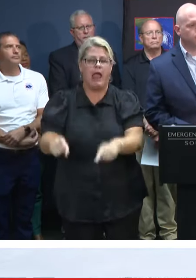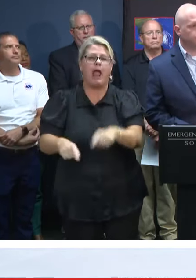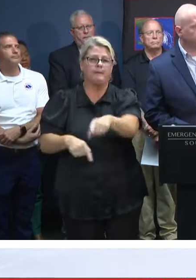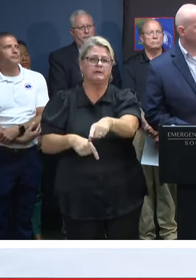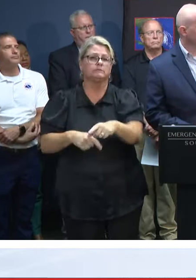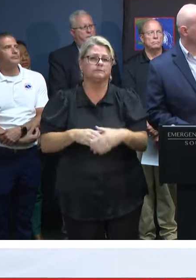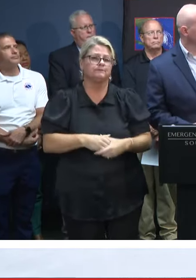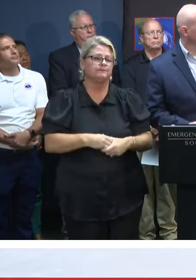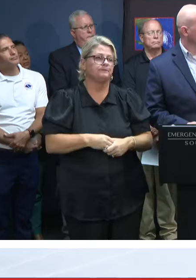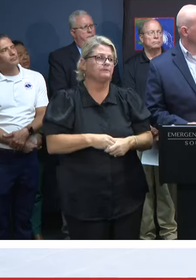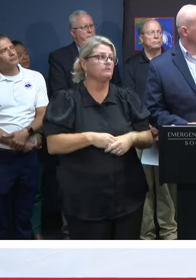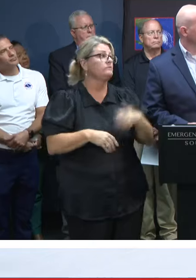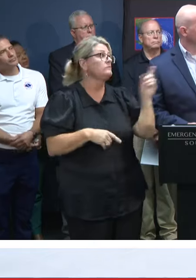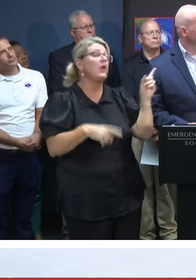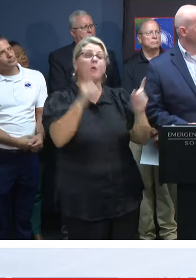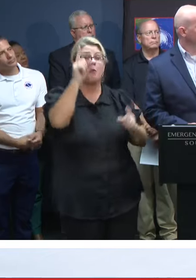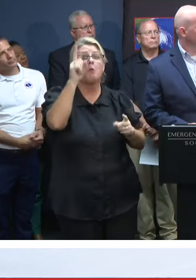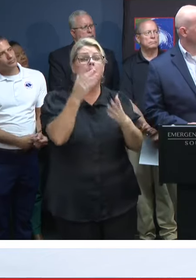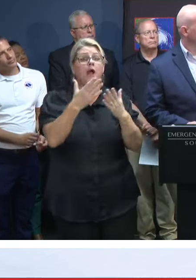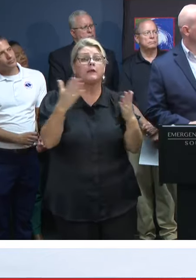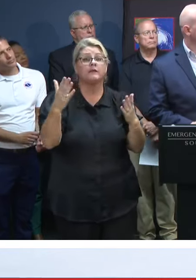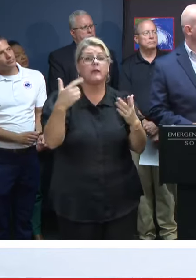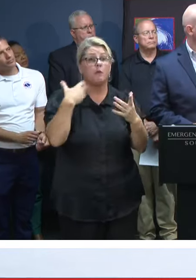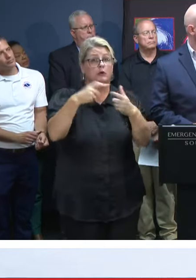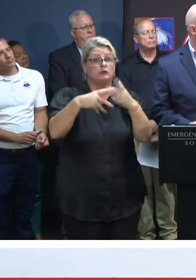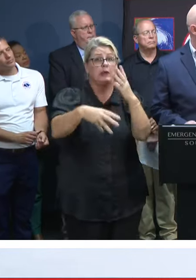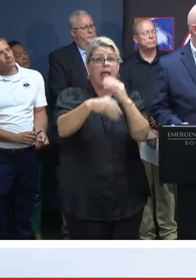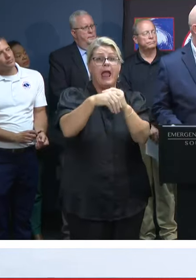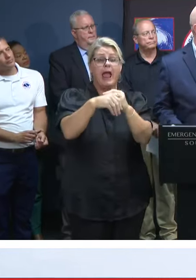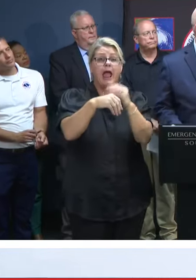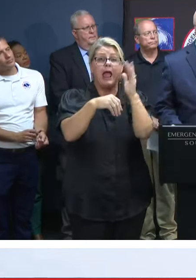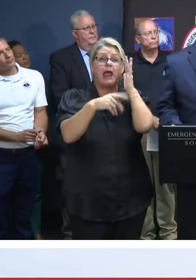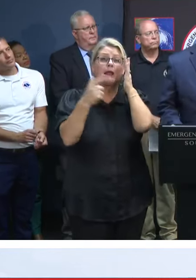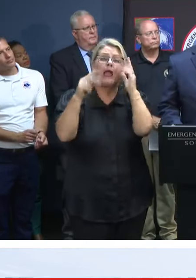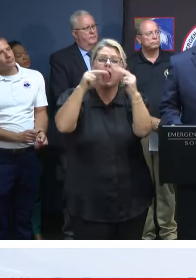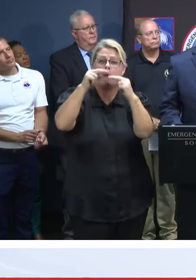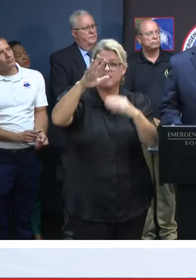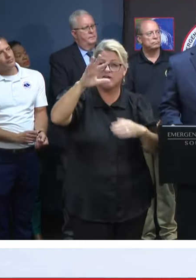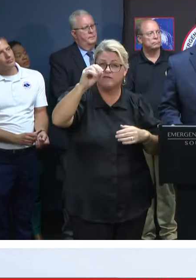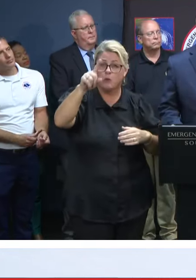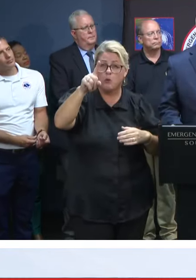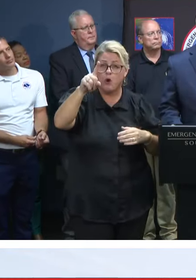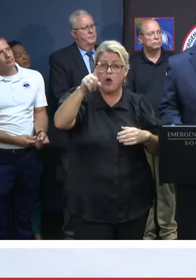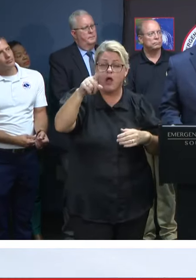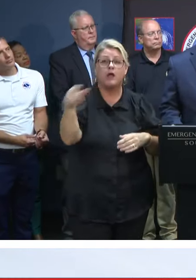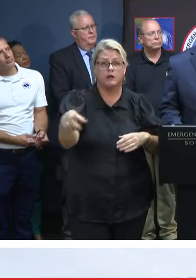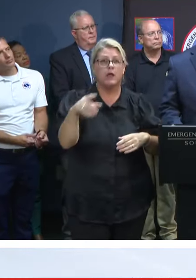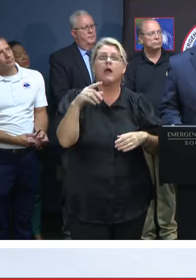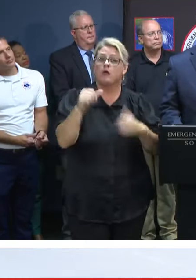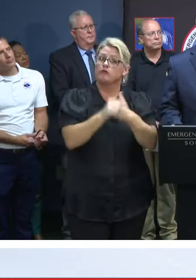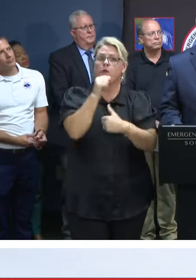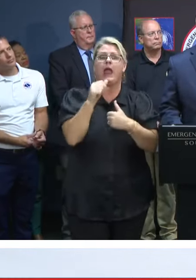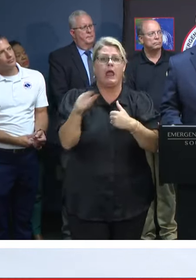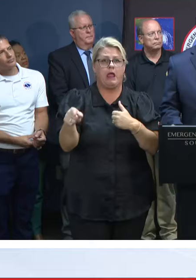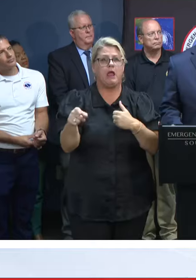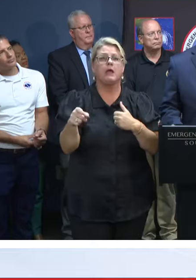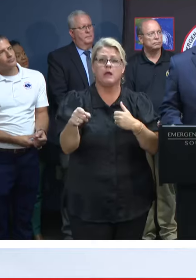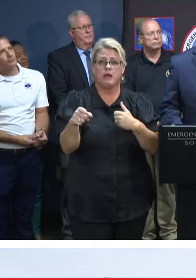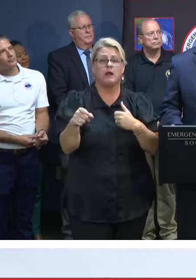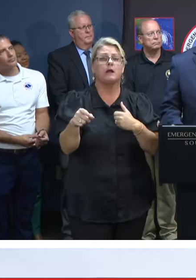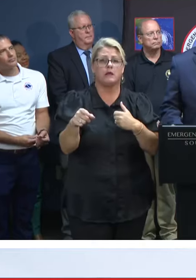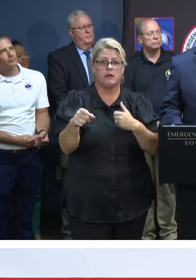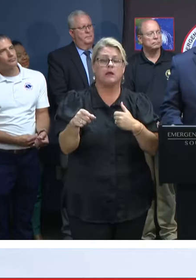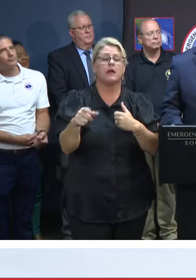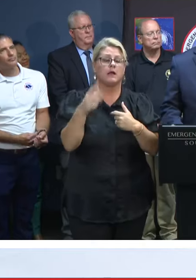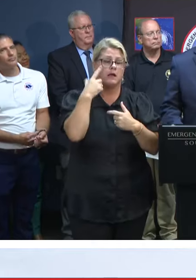for. But one detail on that, that Highway 501 was threatened, but because of the fast